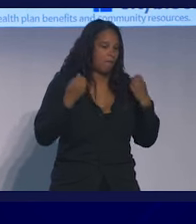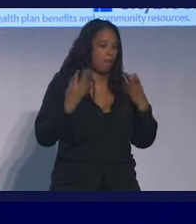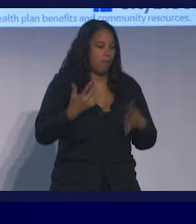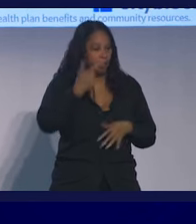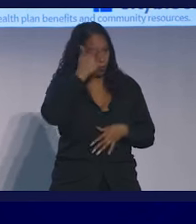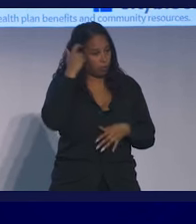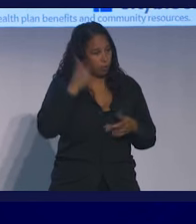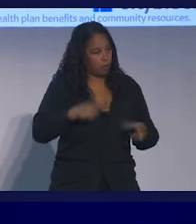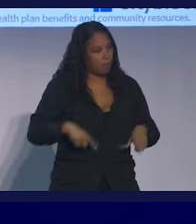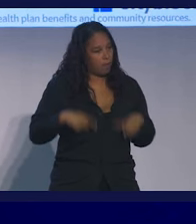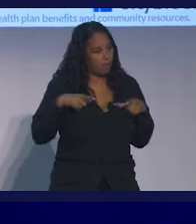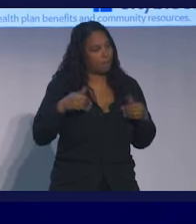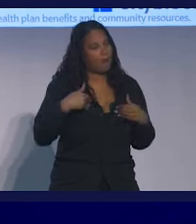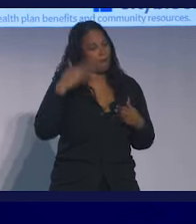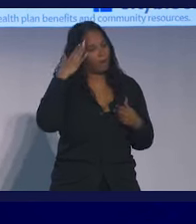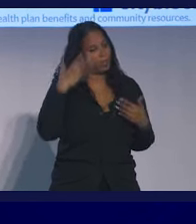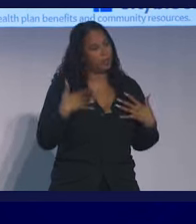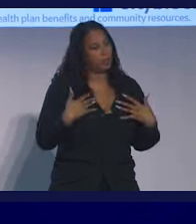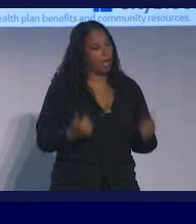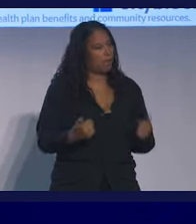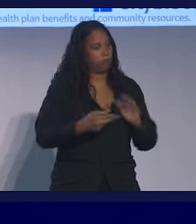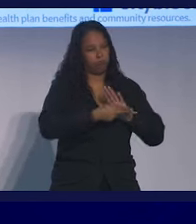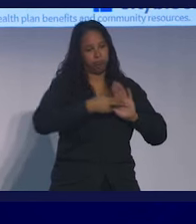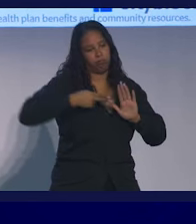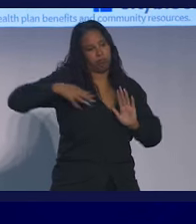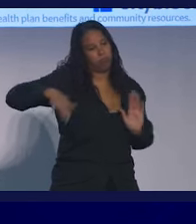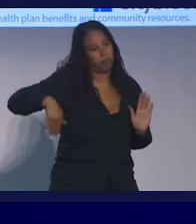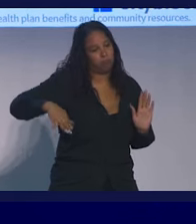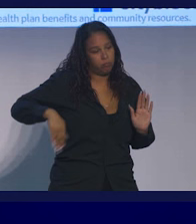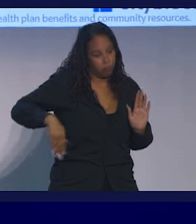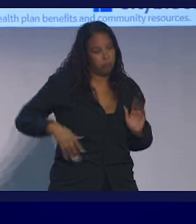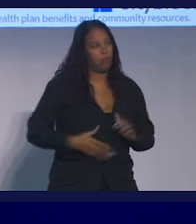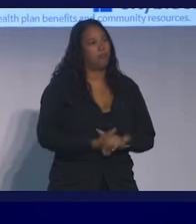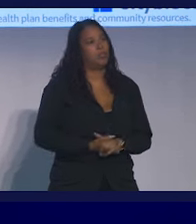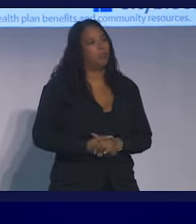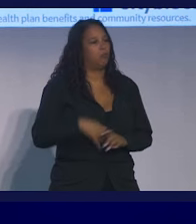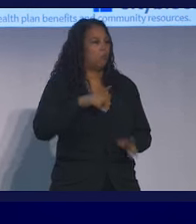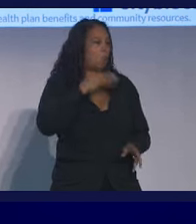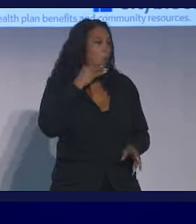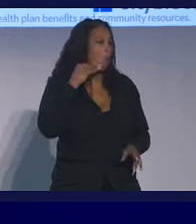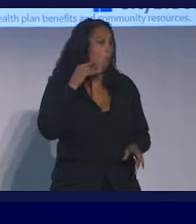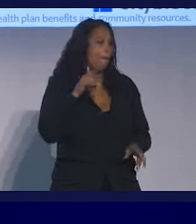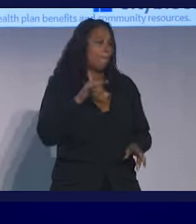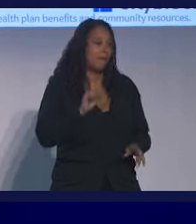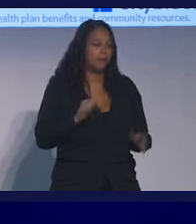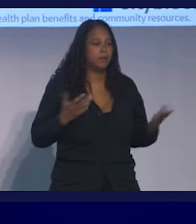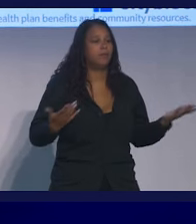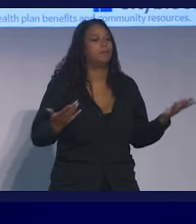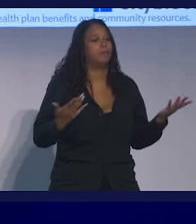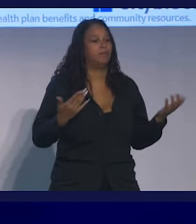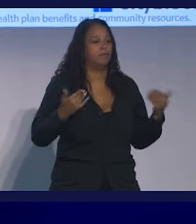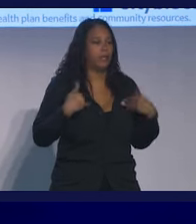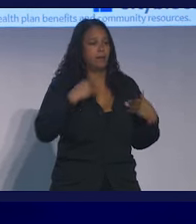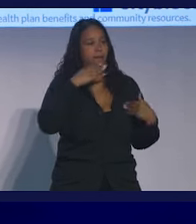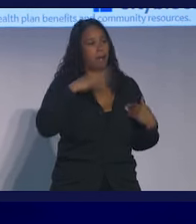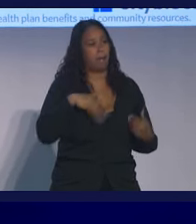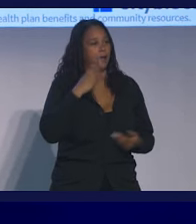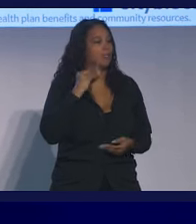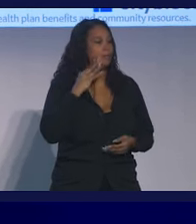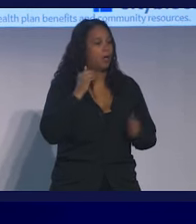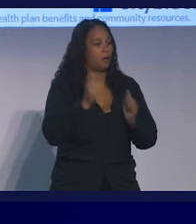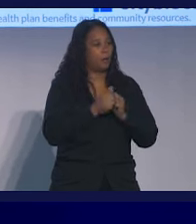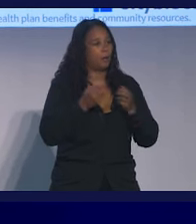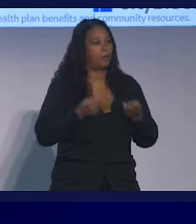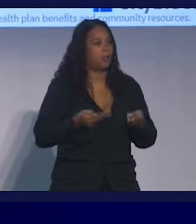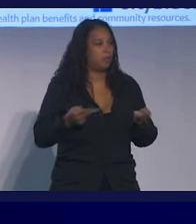her life. She had some mental health challenges that were undiagnosed. She was homeless and she'd had really bad experiences with the shelter system